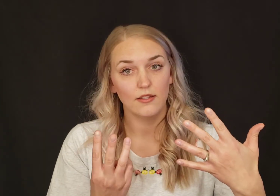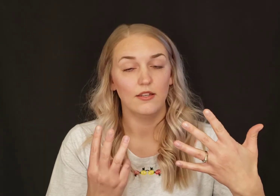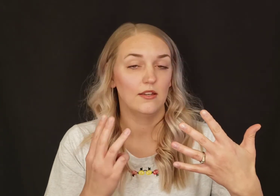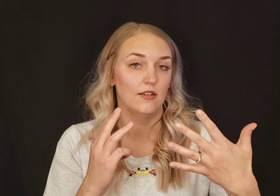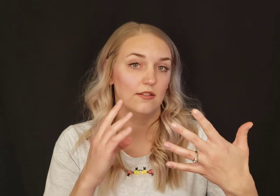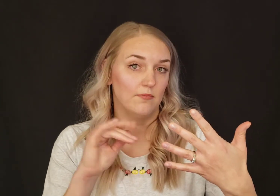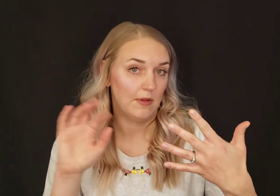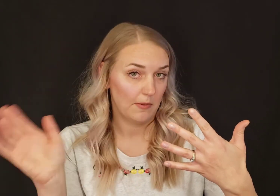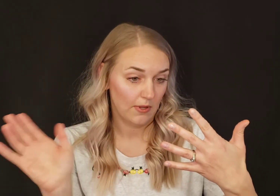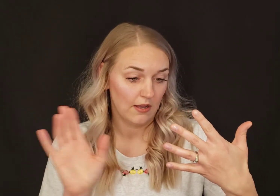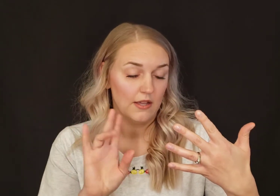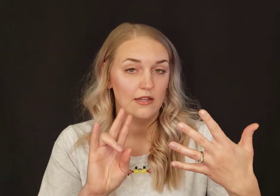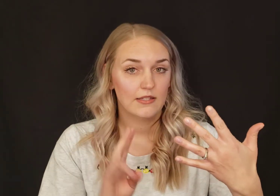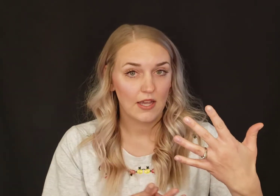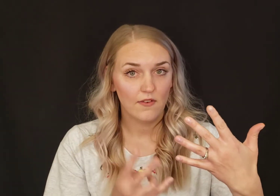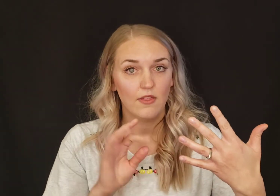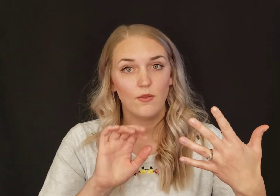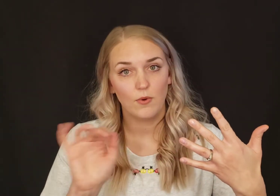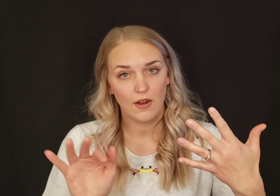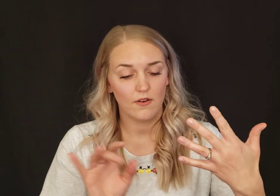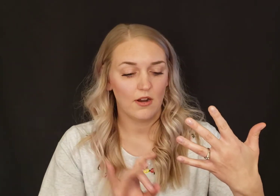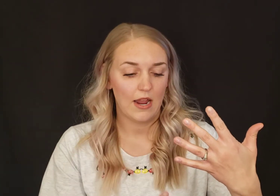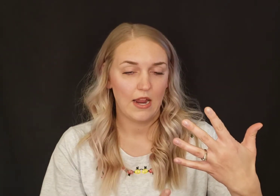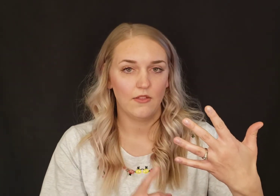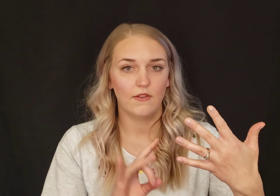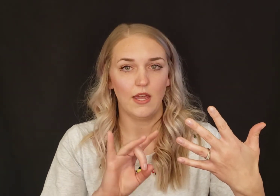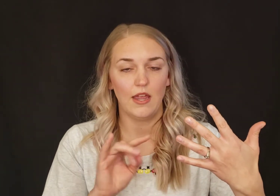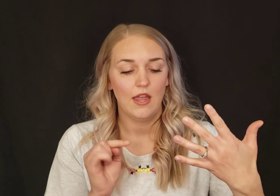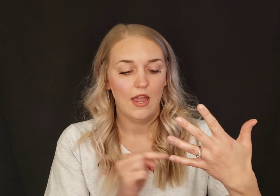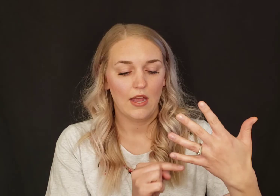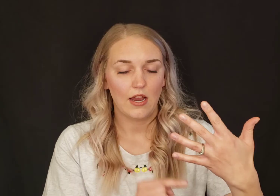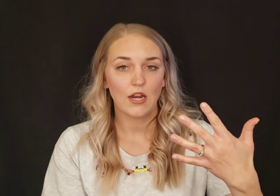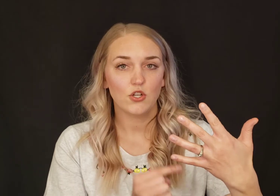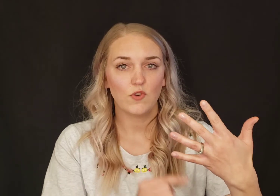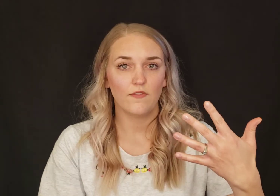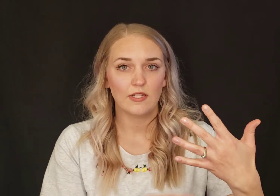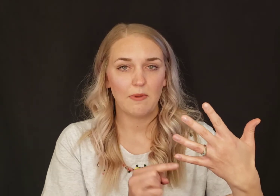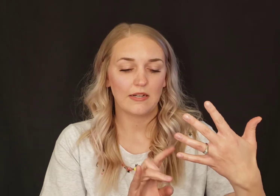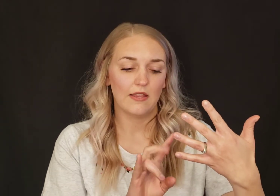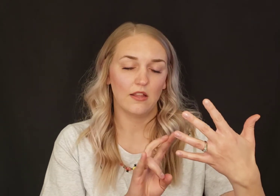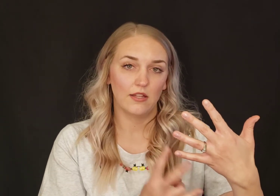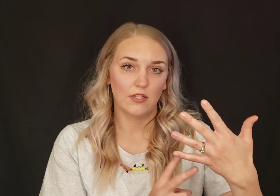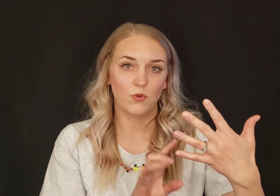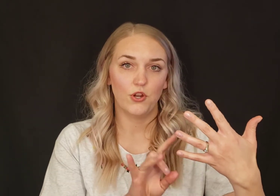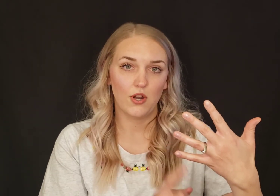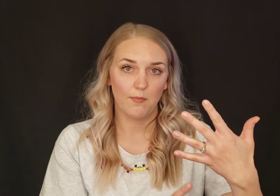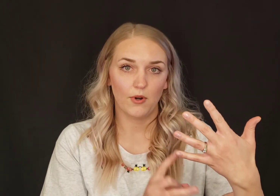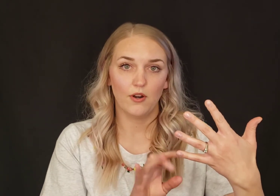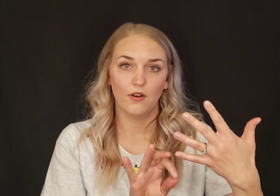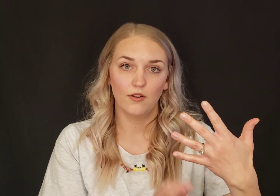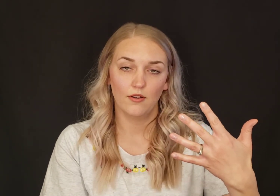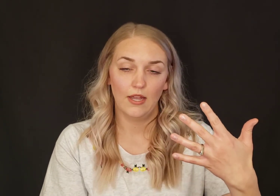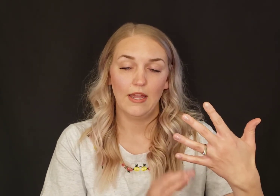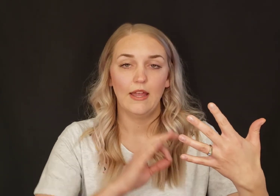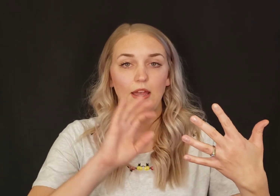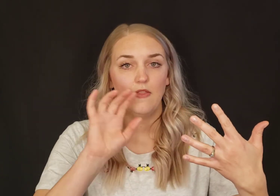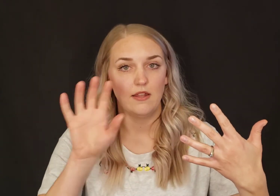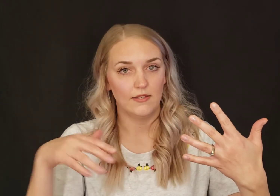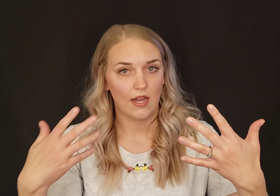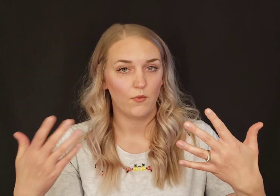is blah, blah, blah, seventh, whatever, eighth. Okay, and kind of just reference back to that list with your number, and then sign